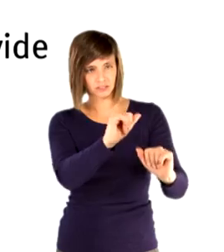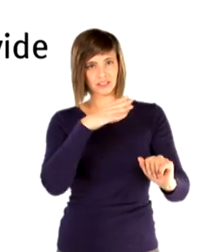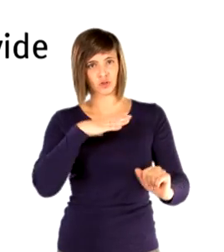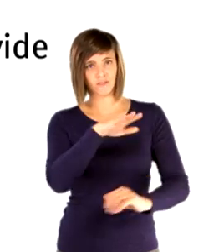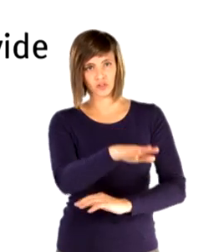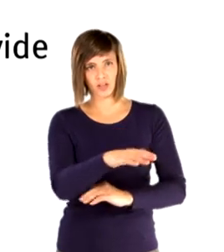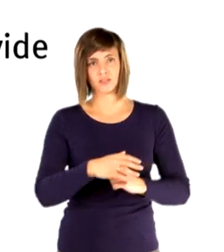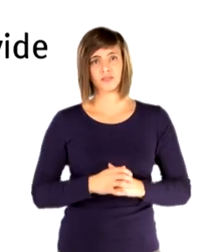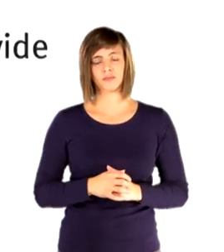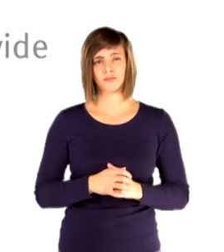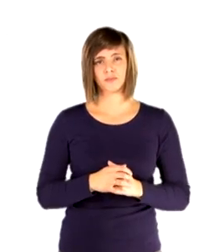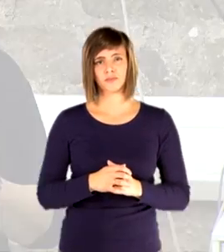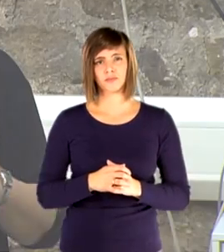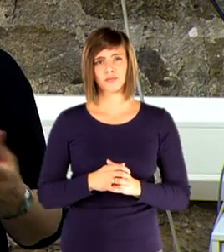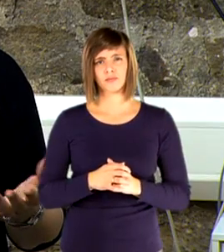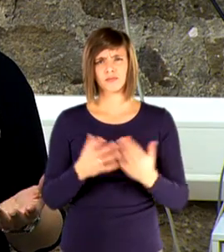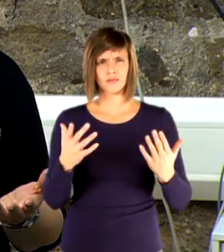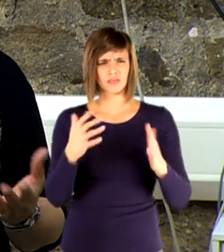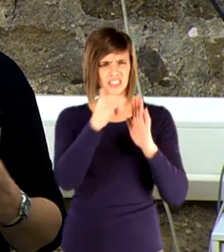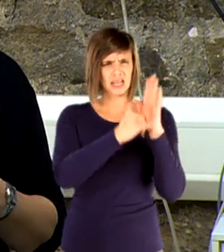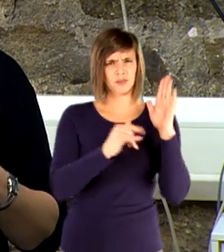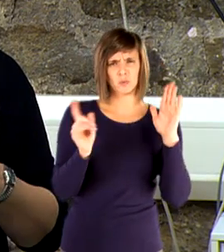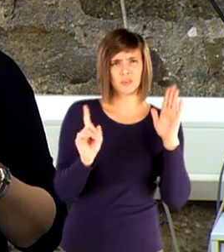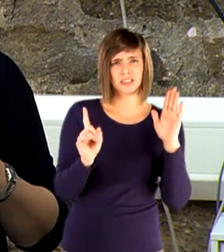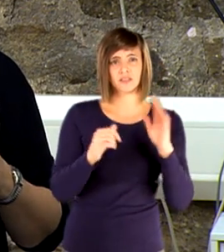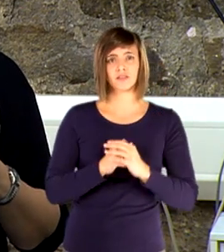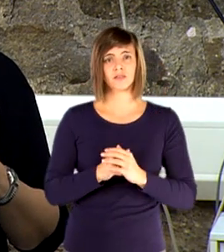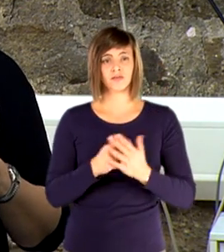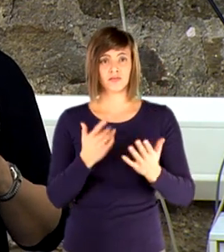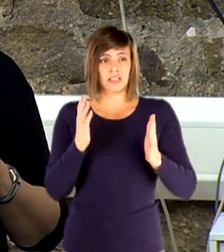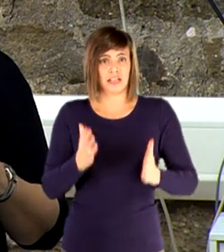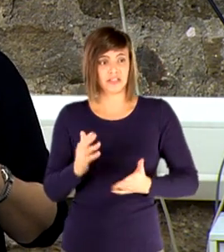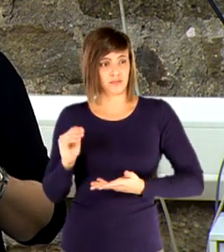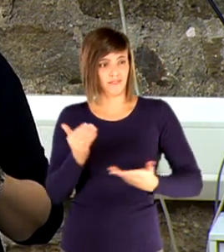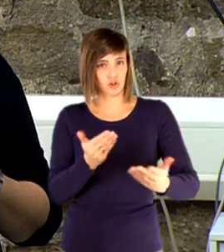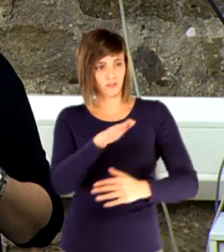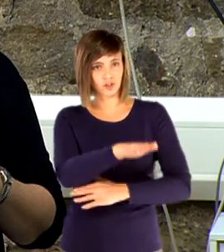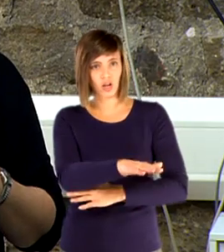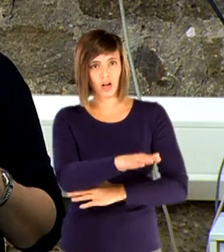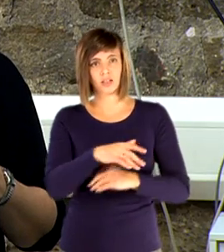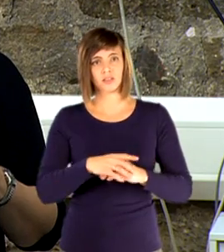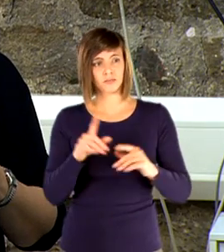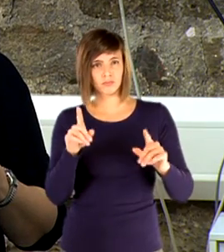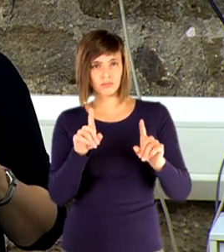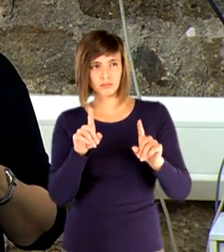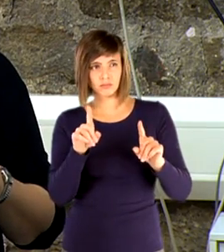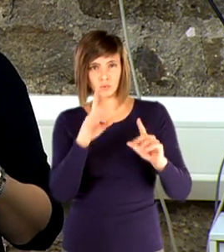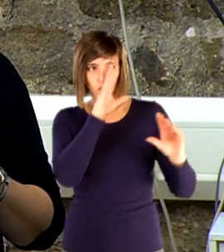needs. What is the point of the statement? And I've said that it's to guarantee provision. But it's also to inform staff.